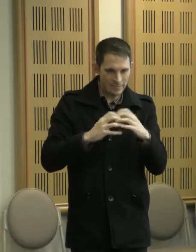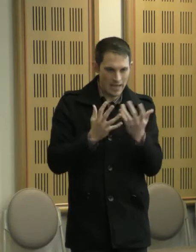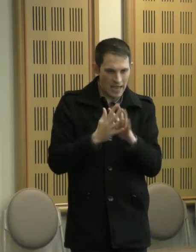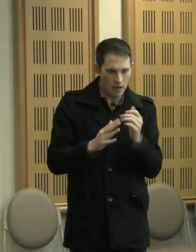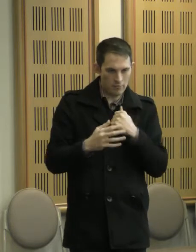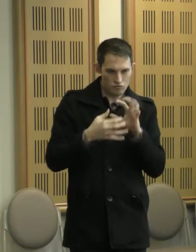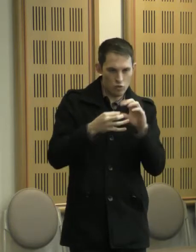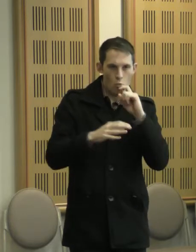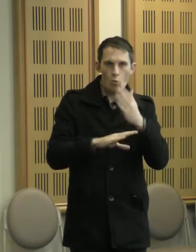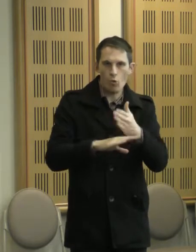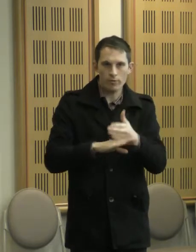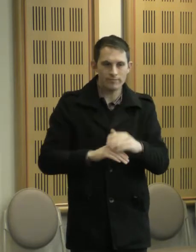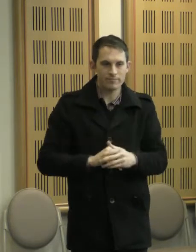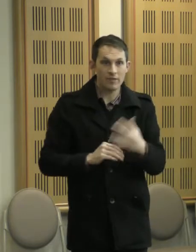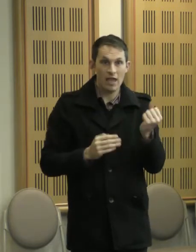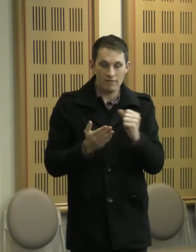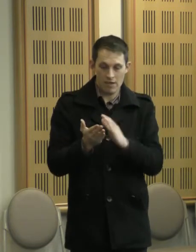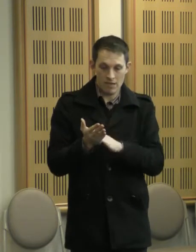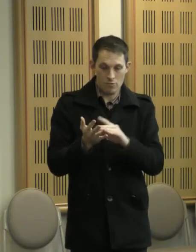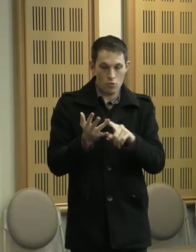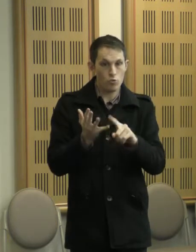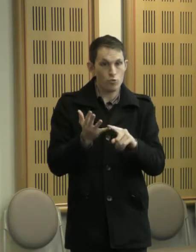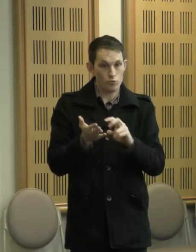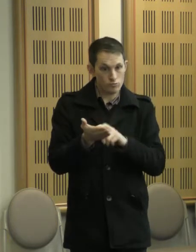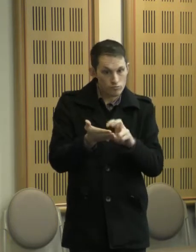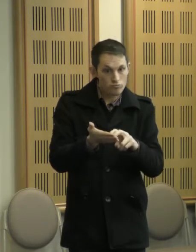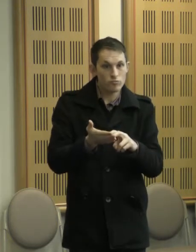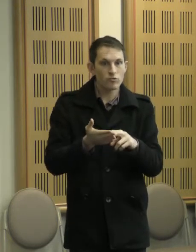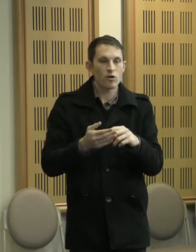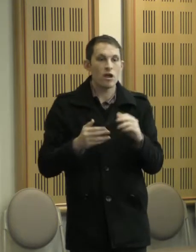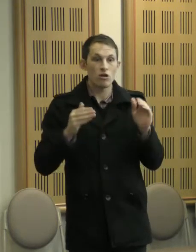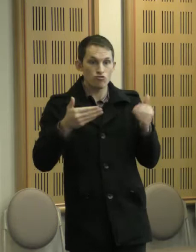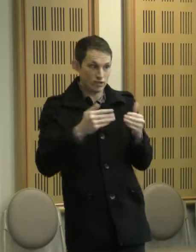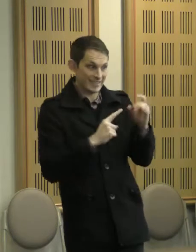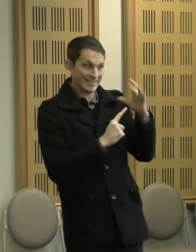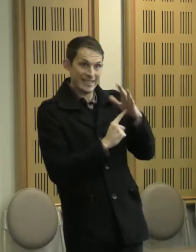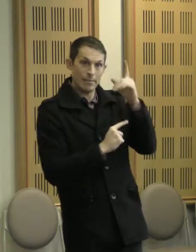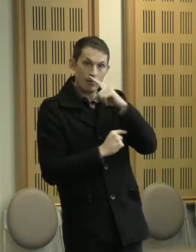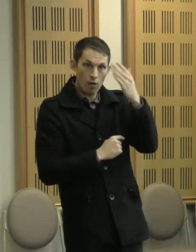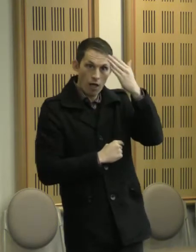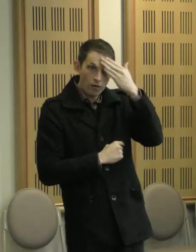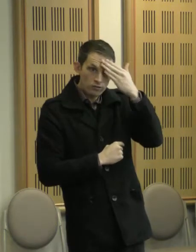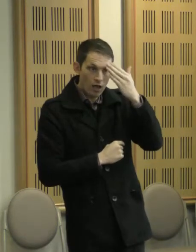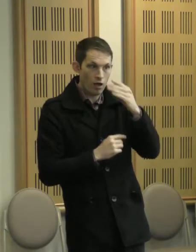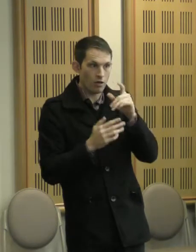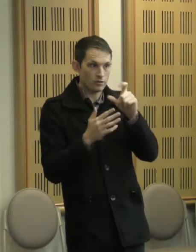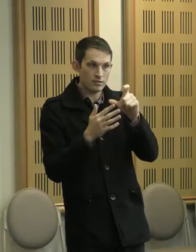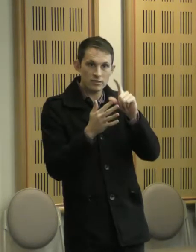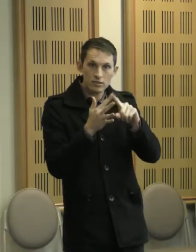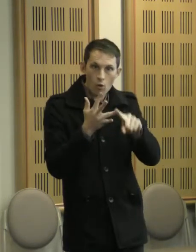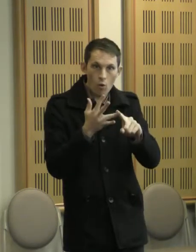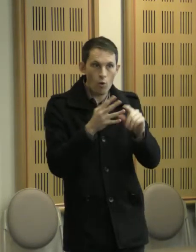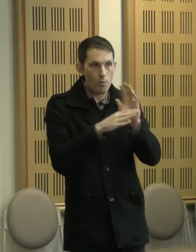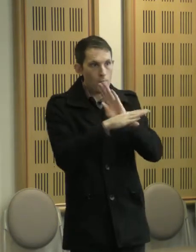A memorandum of understanding, introductions to key people, elders, the CEO, board